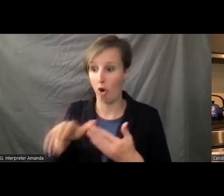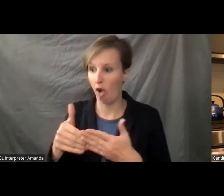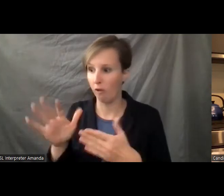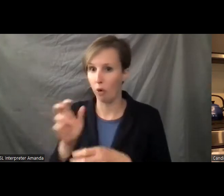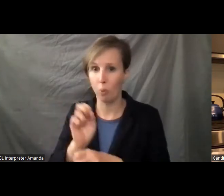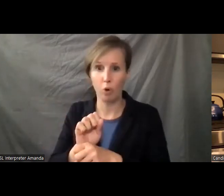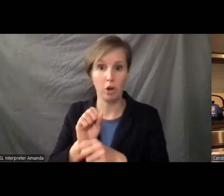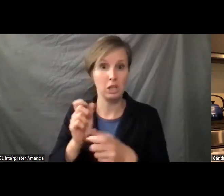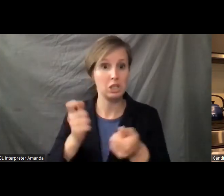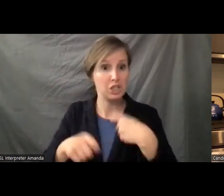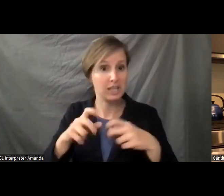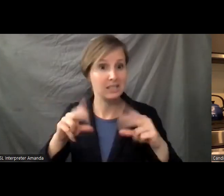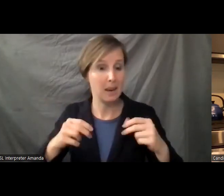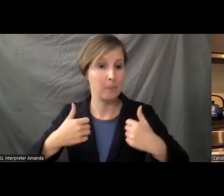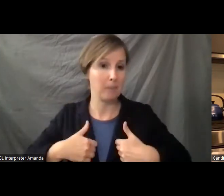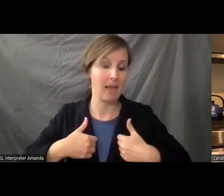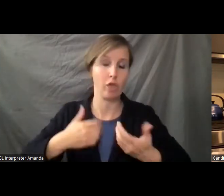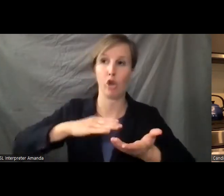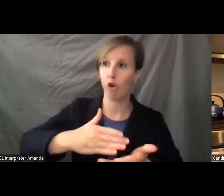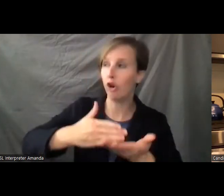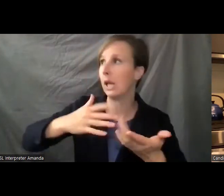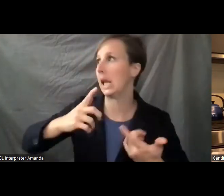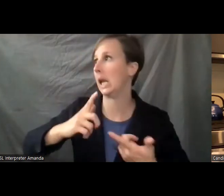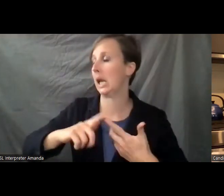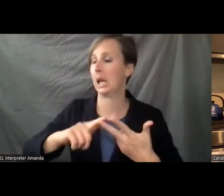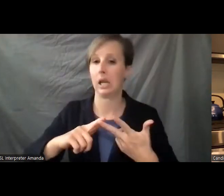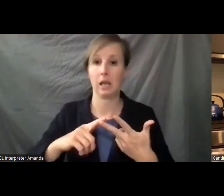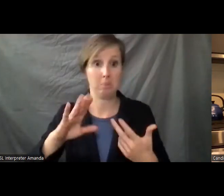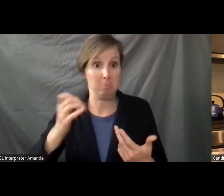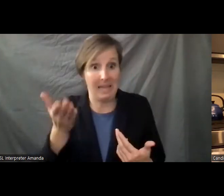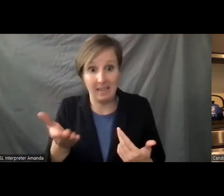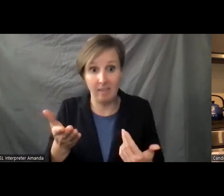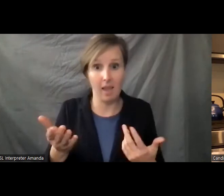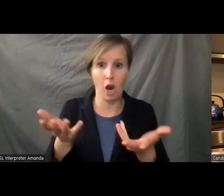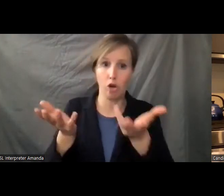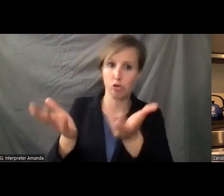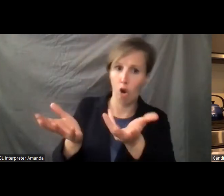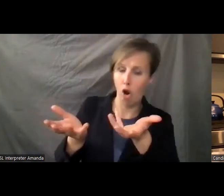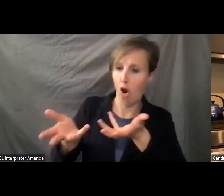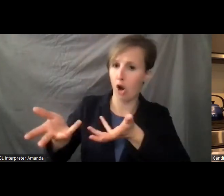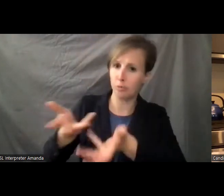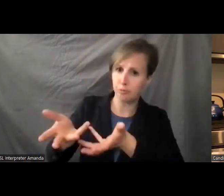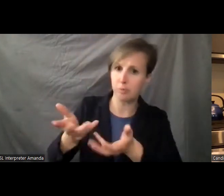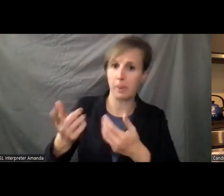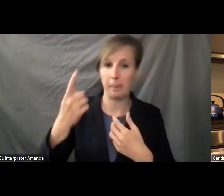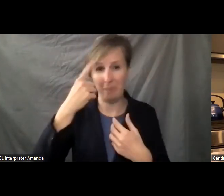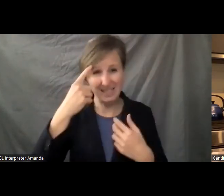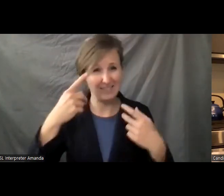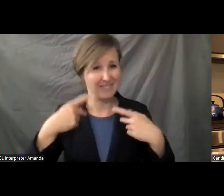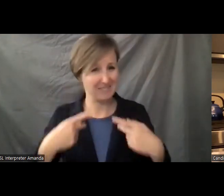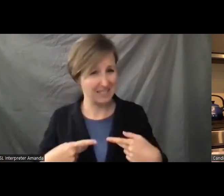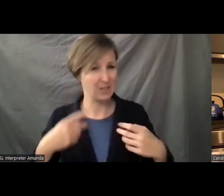Changing diapers, bathing, cooking meals, just being there, having conversations, mentally, physically,